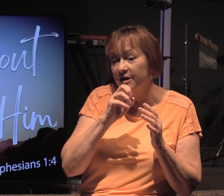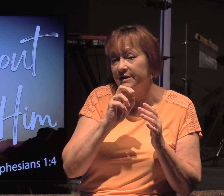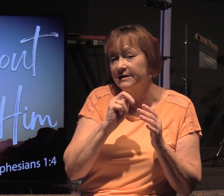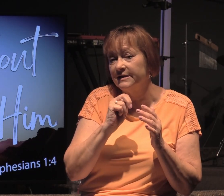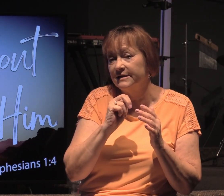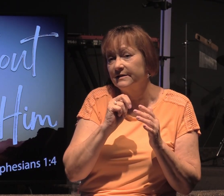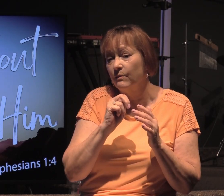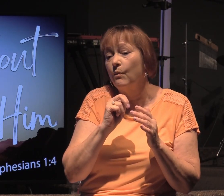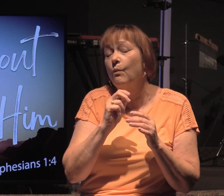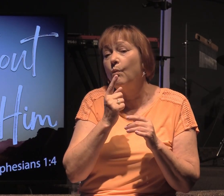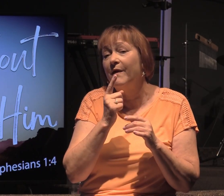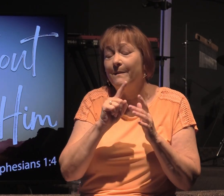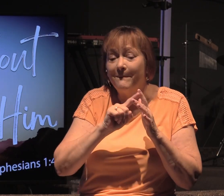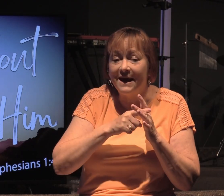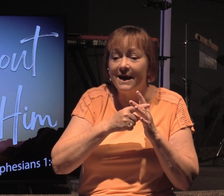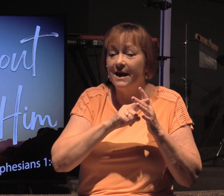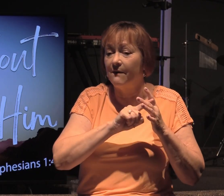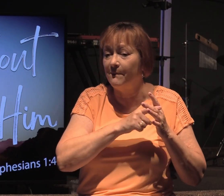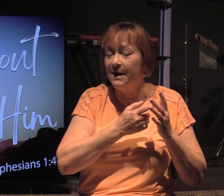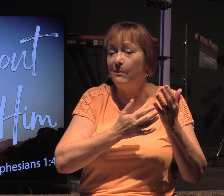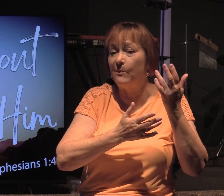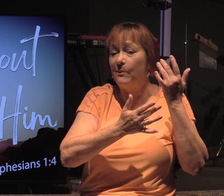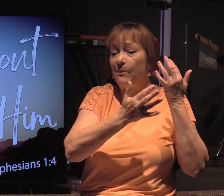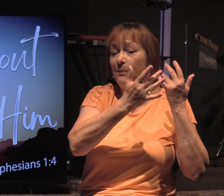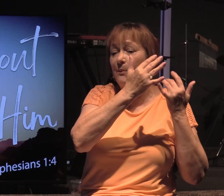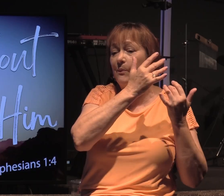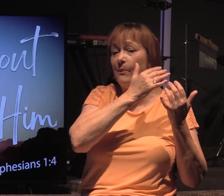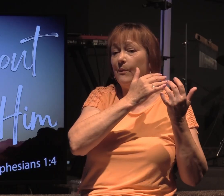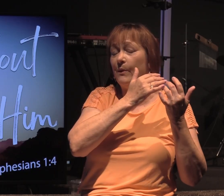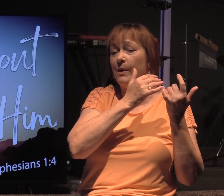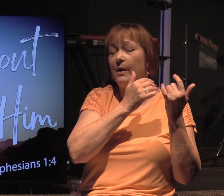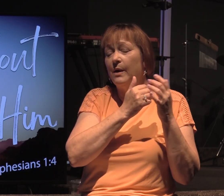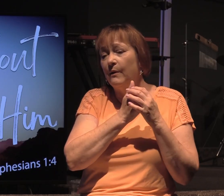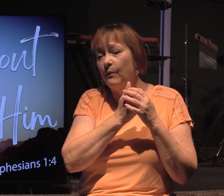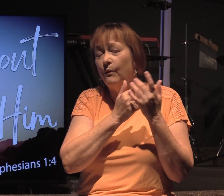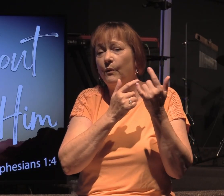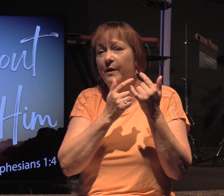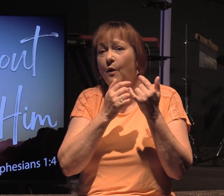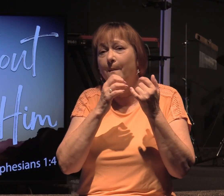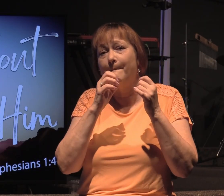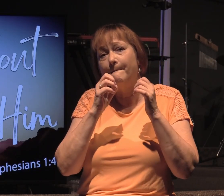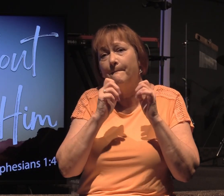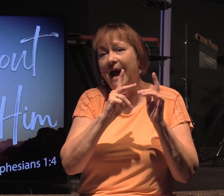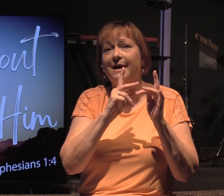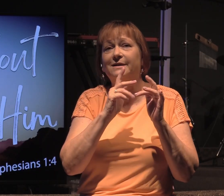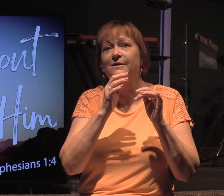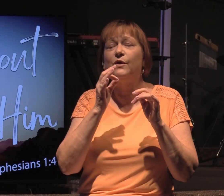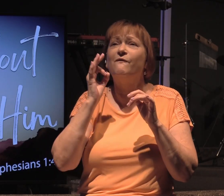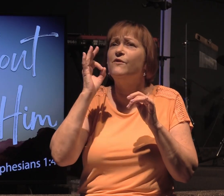this is the beginning of beginnings. This is when we get into our DeLorean and go back to the future, okay?